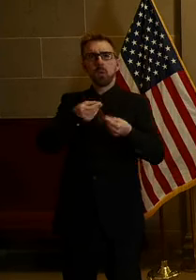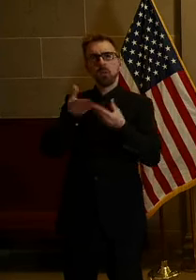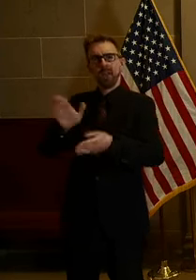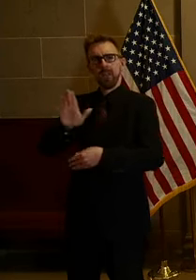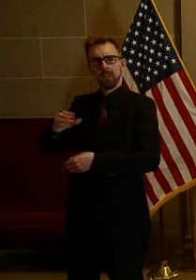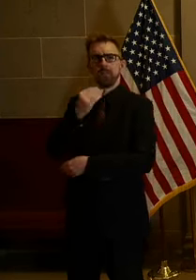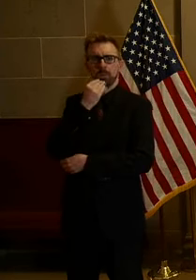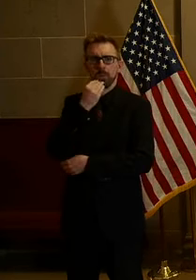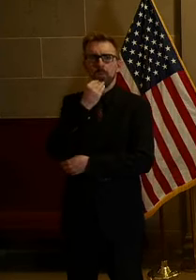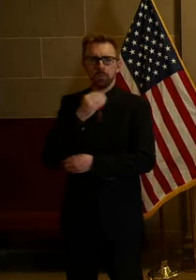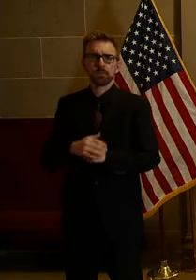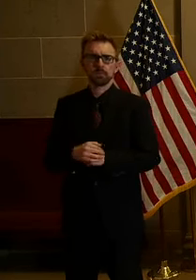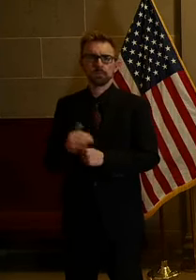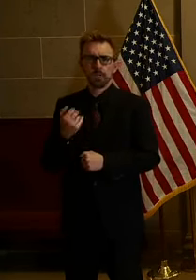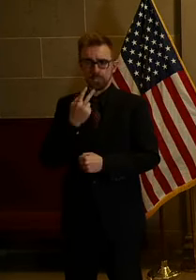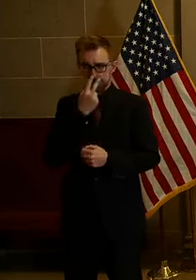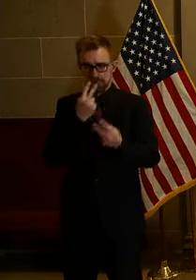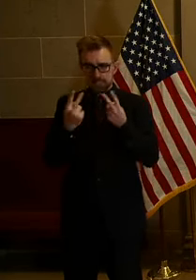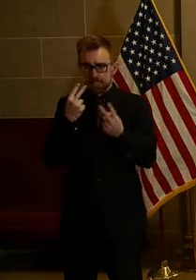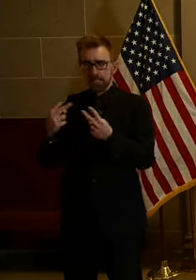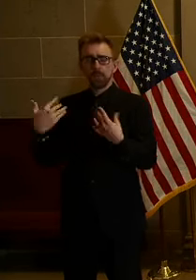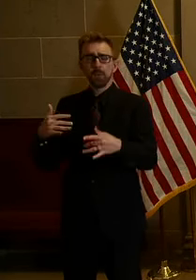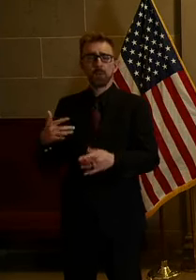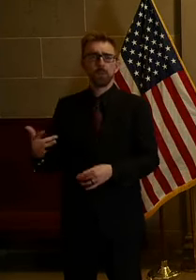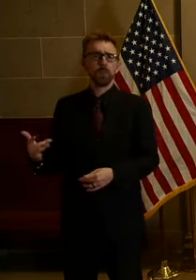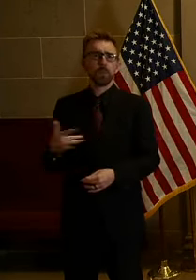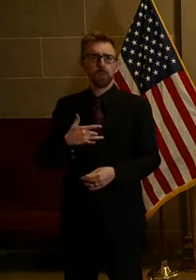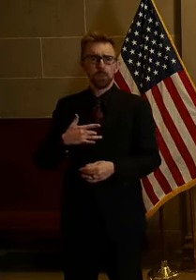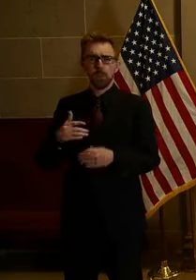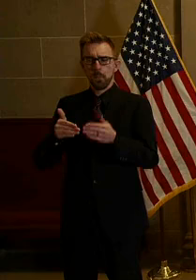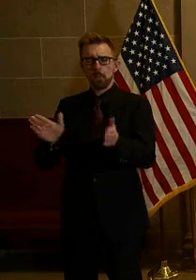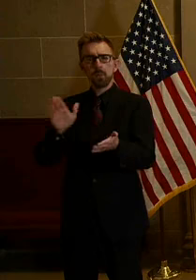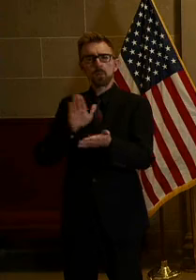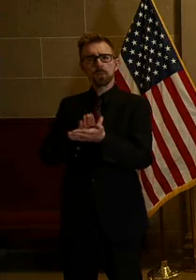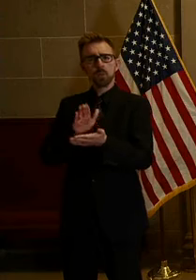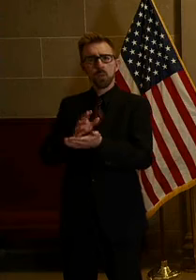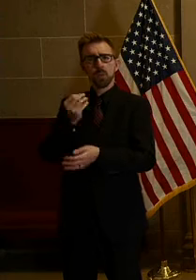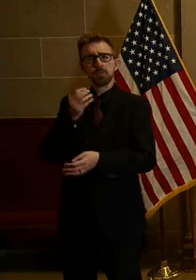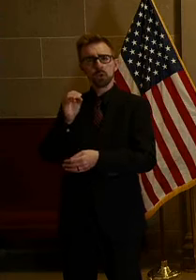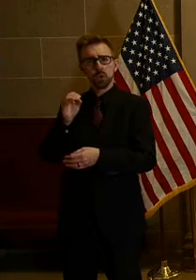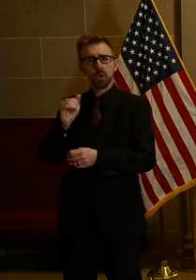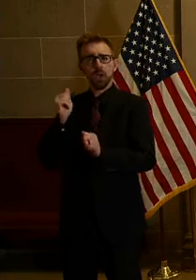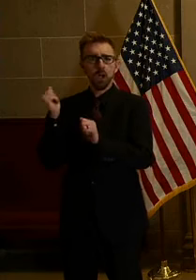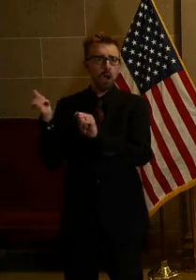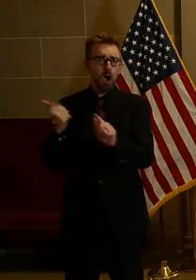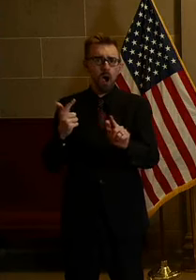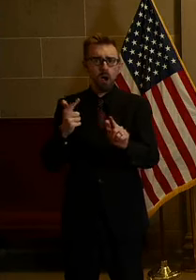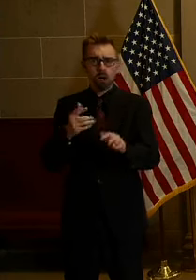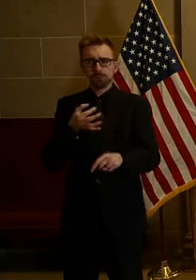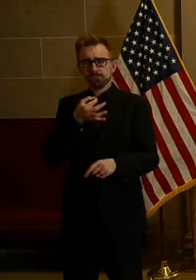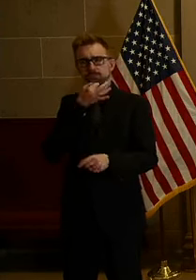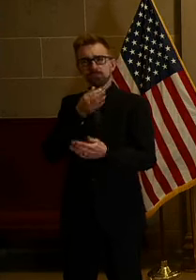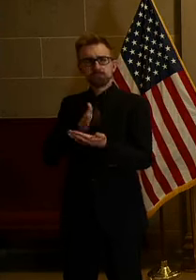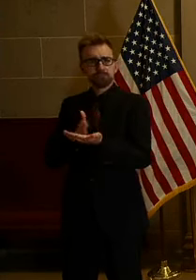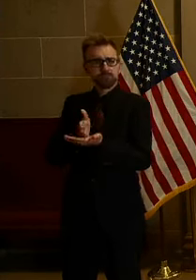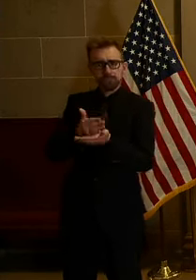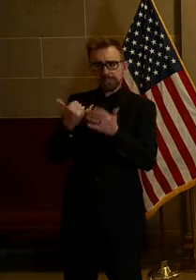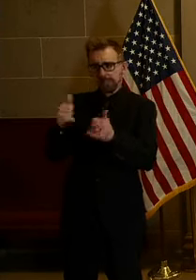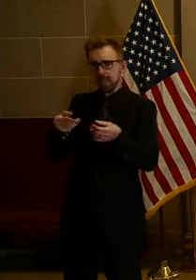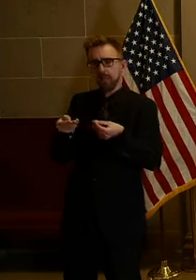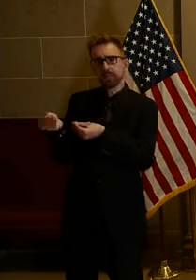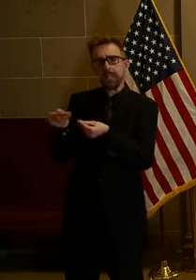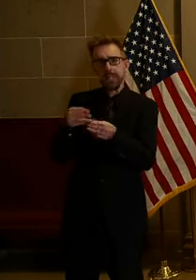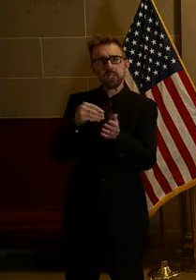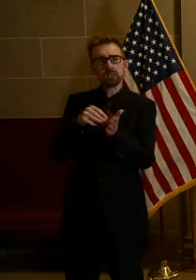and it has been heartwarming to see every public school in Missouri find a way to continue feeding their